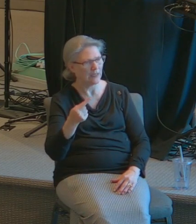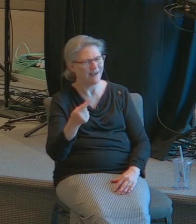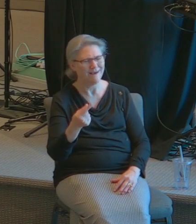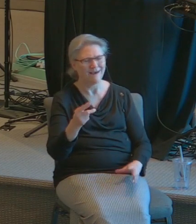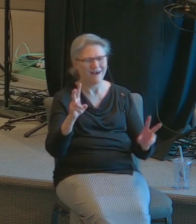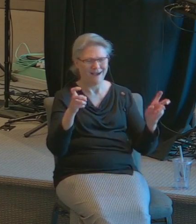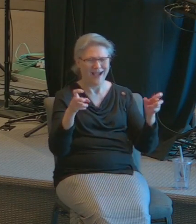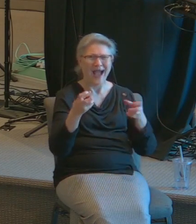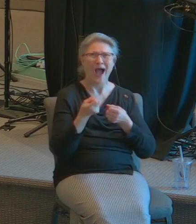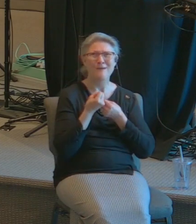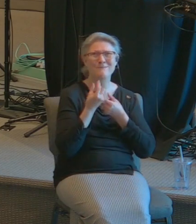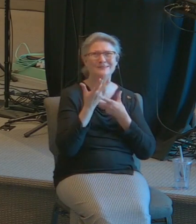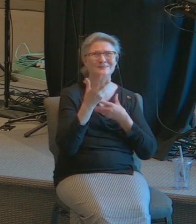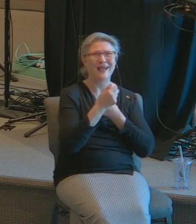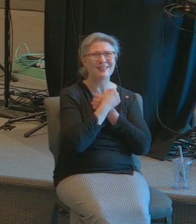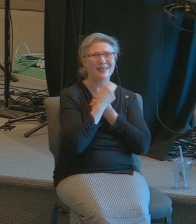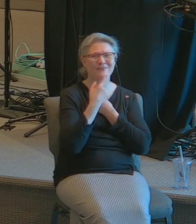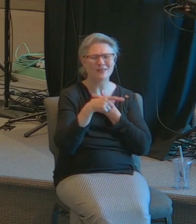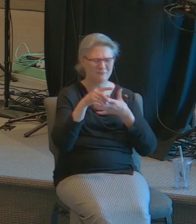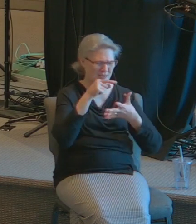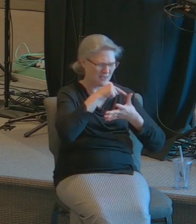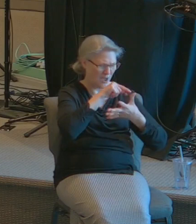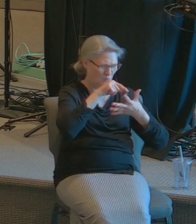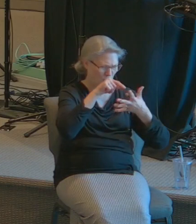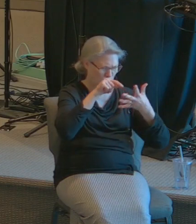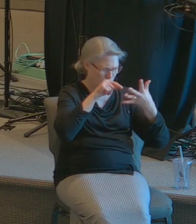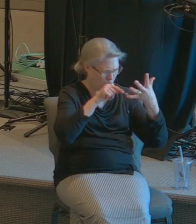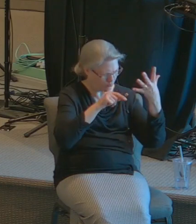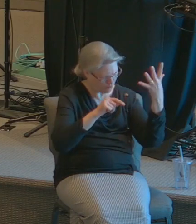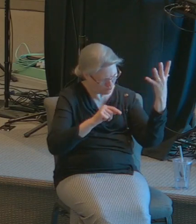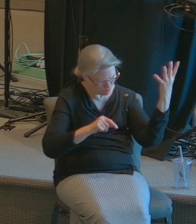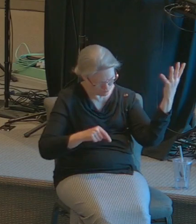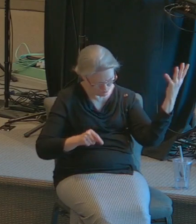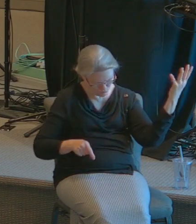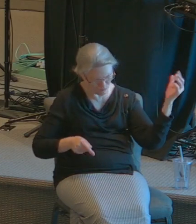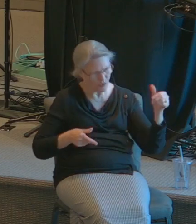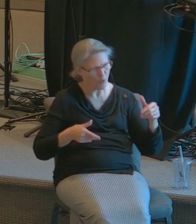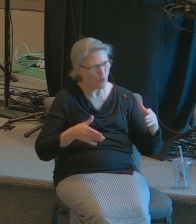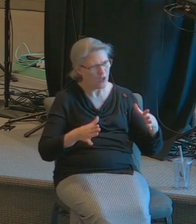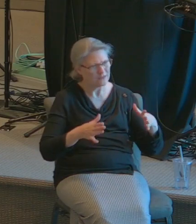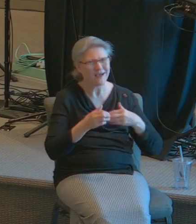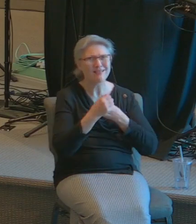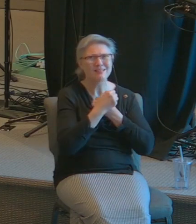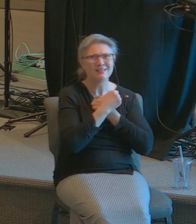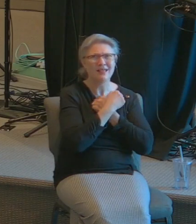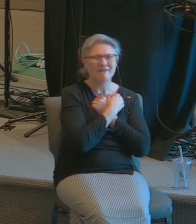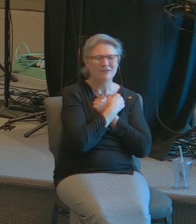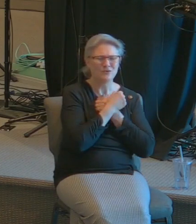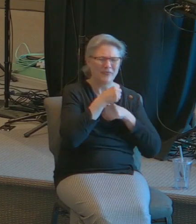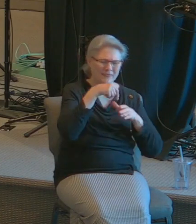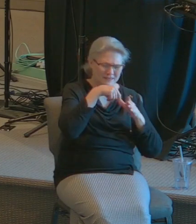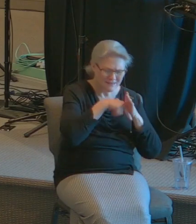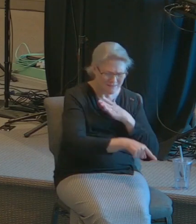I love you to the breadth and the depth and the breadth of my soul